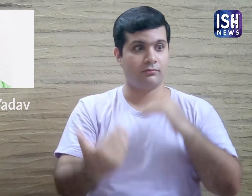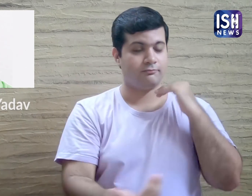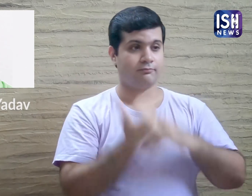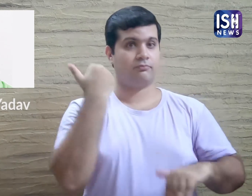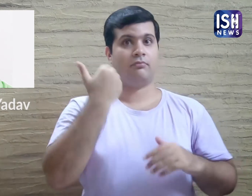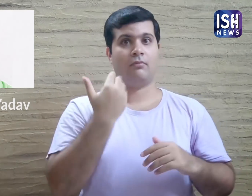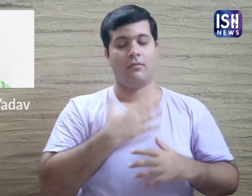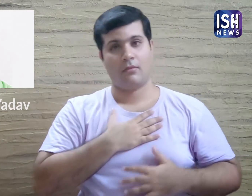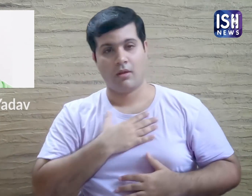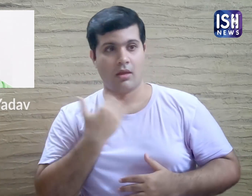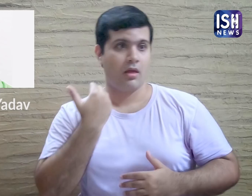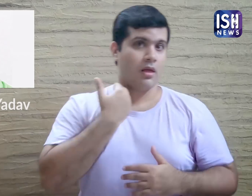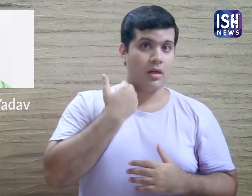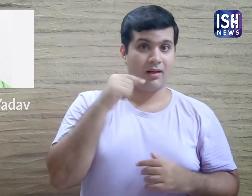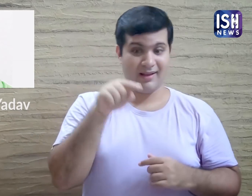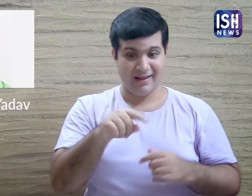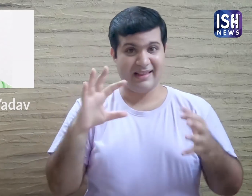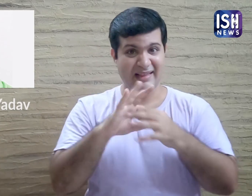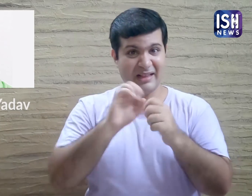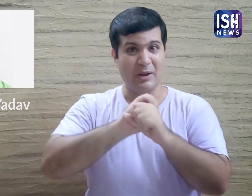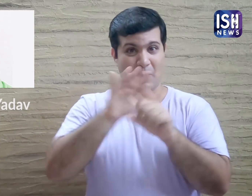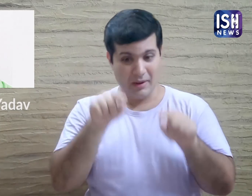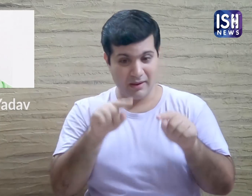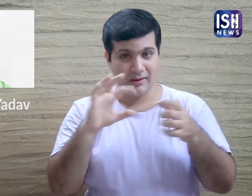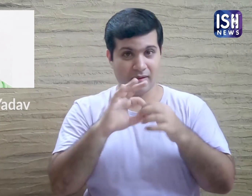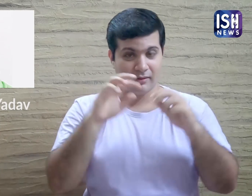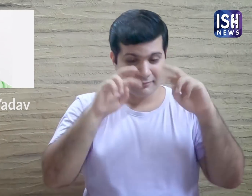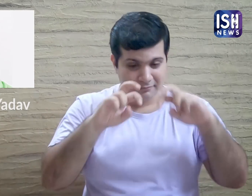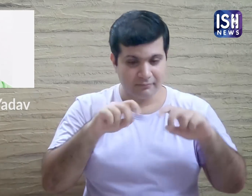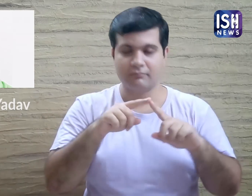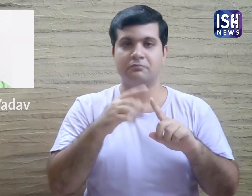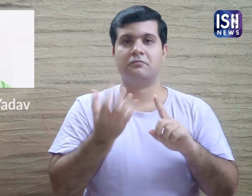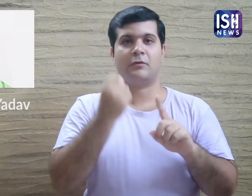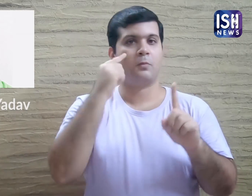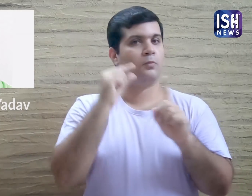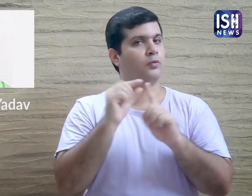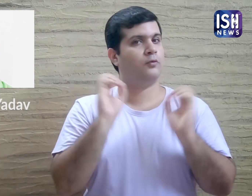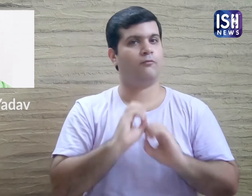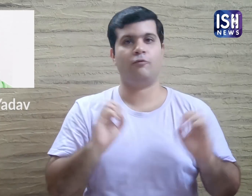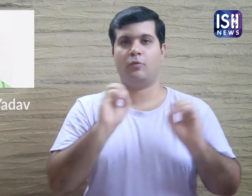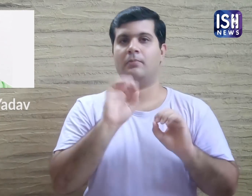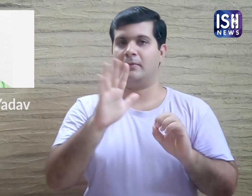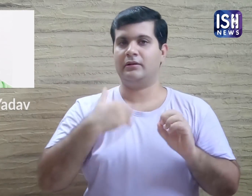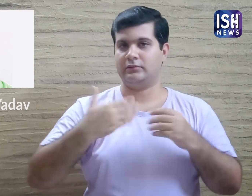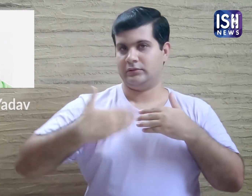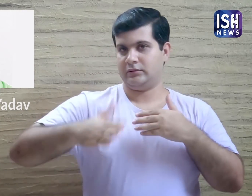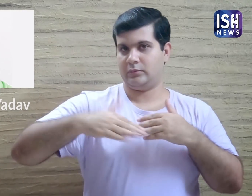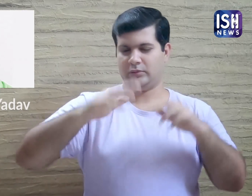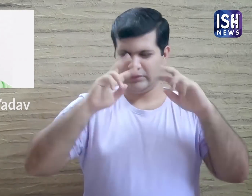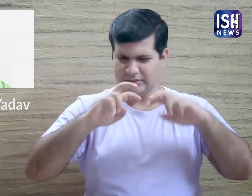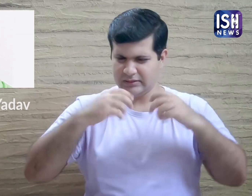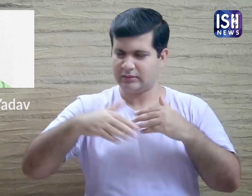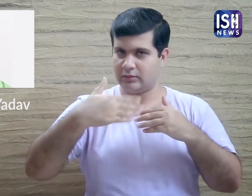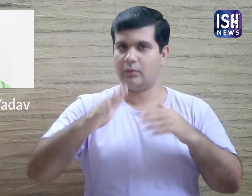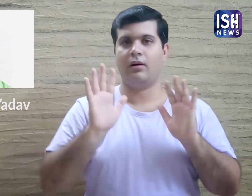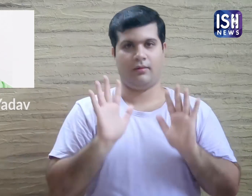that contain coronaviruses can cause disease in humans. But they are still